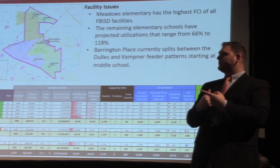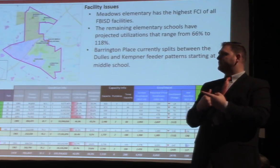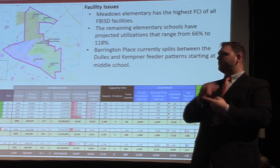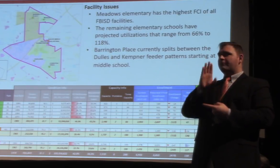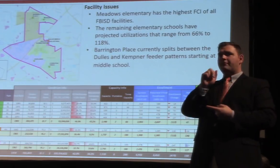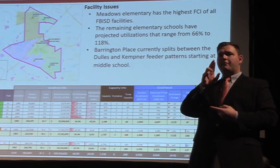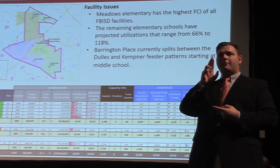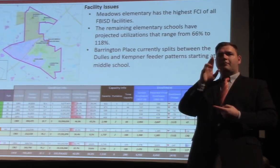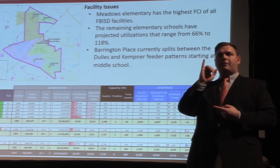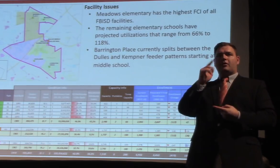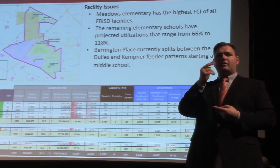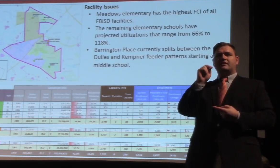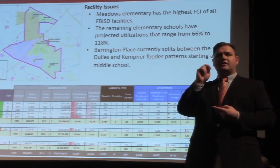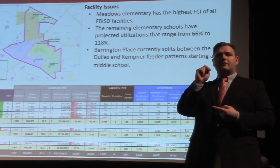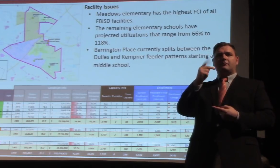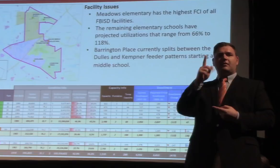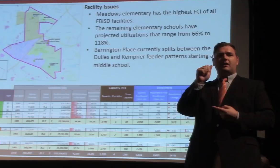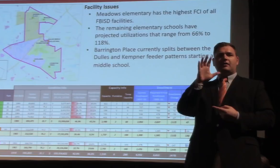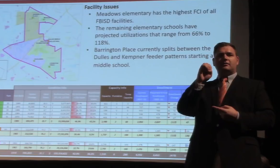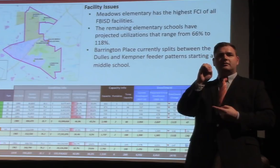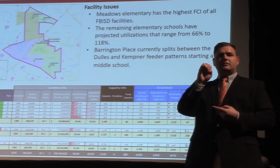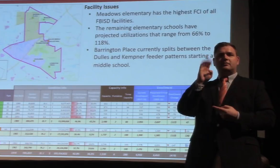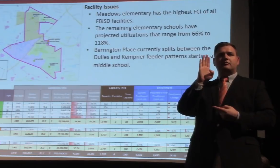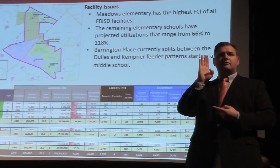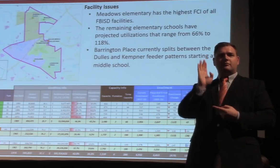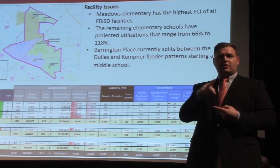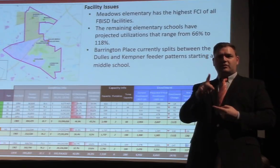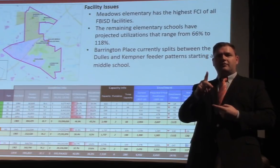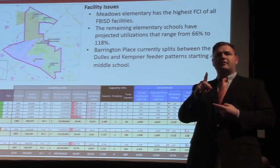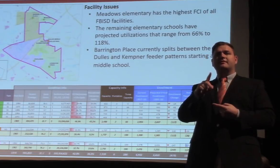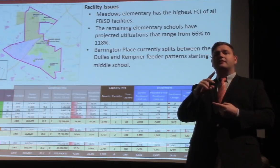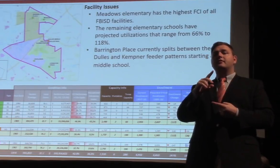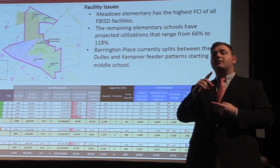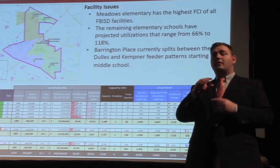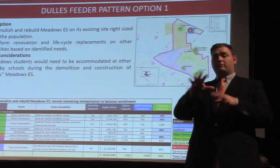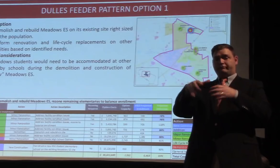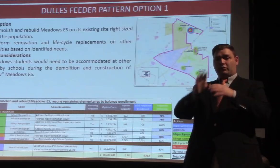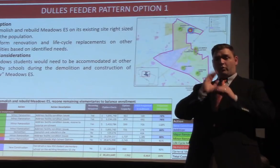students that feed into Kempner while the remaining area feeds into Dulles.